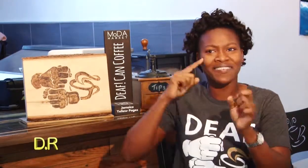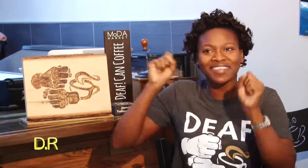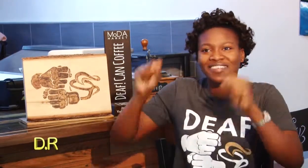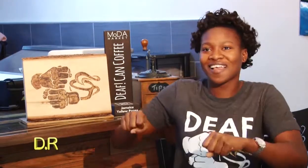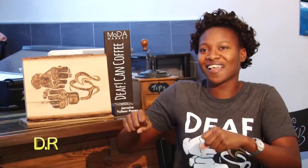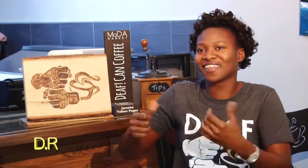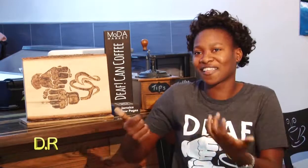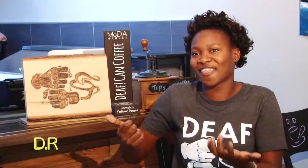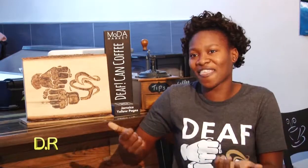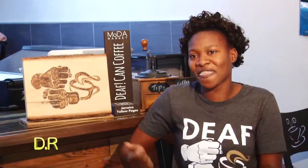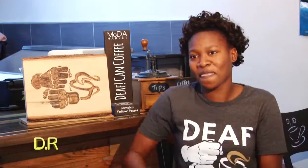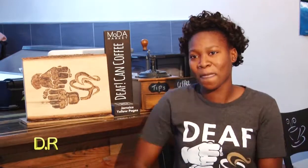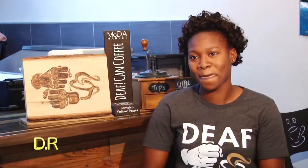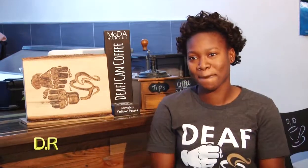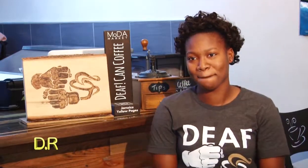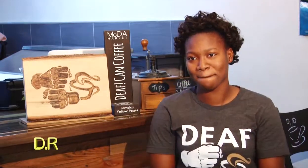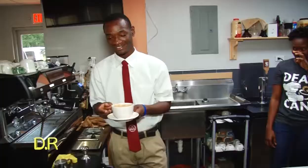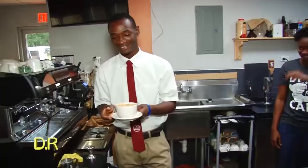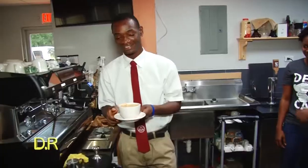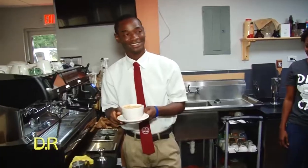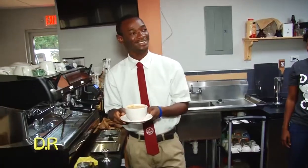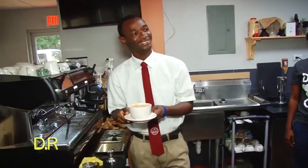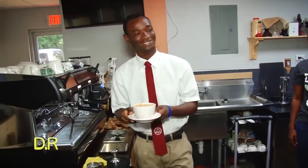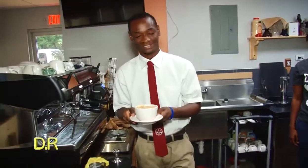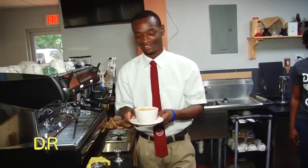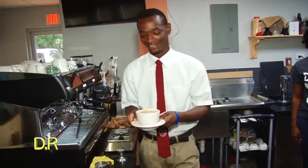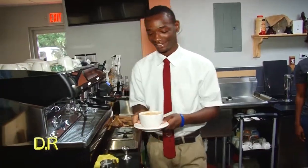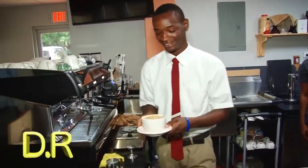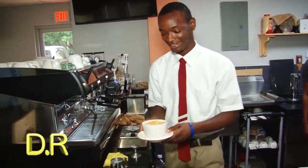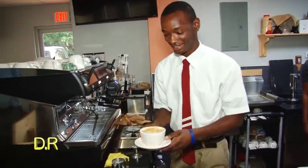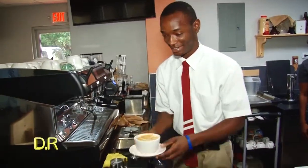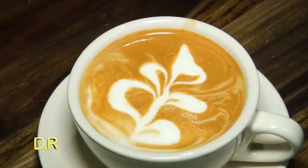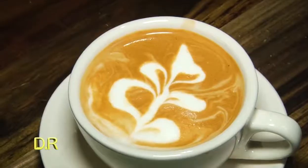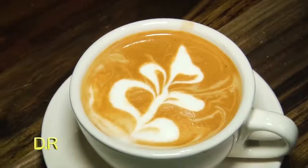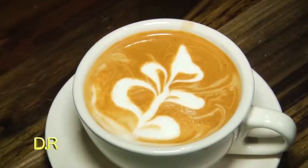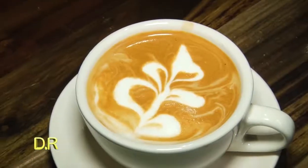-esteem. When people taste our drinks and say, wow, this tastes good, it really makes us feel good because we show proof that we can.